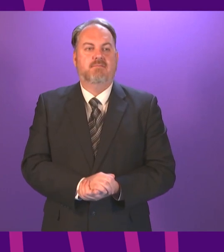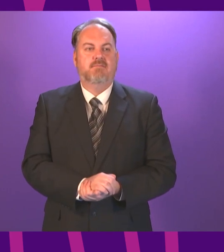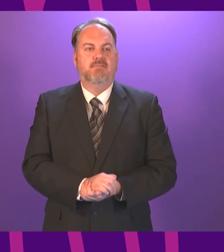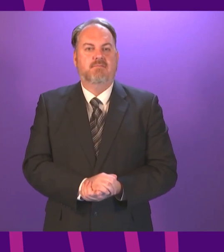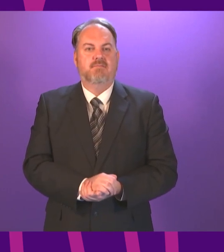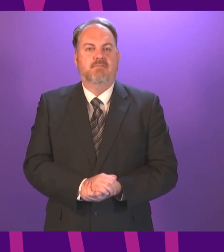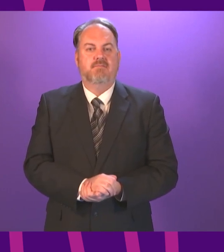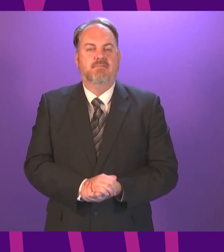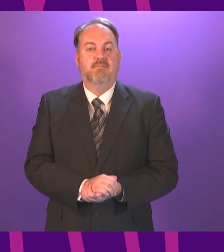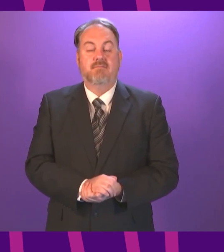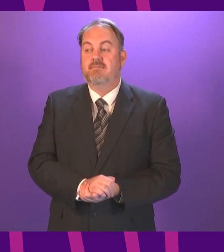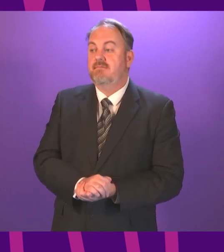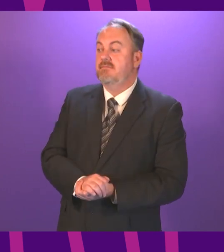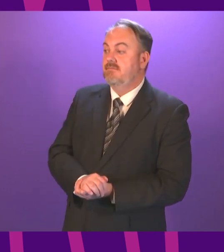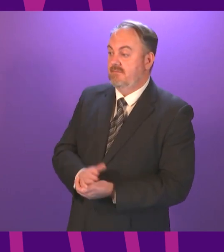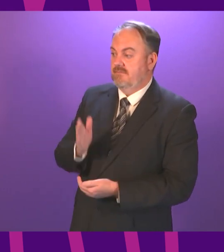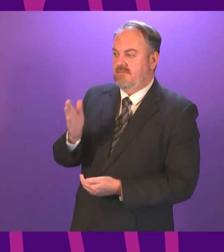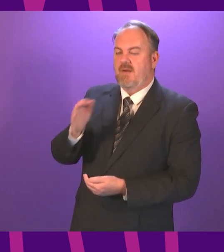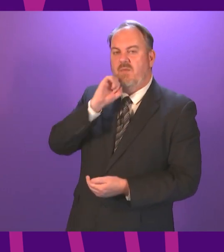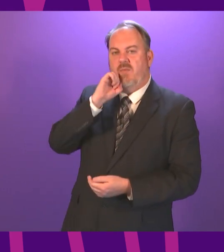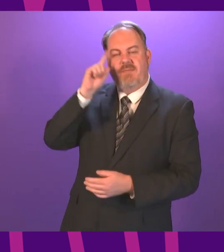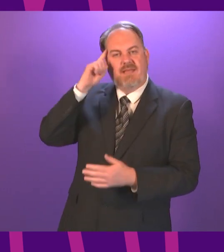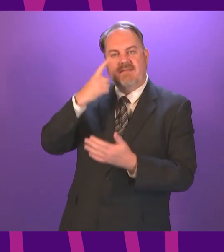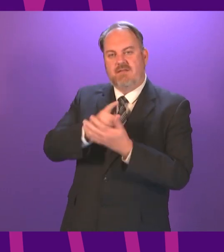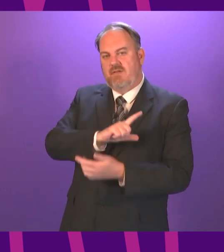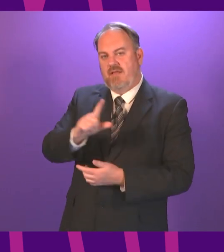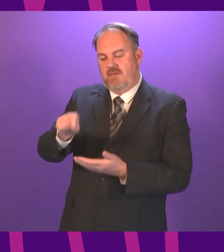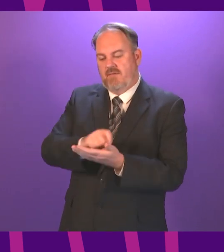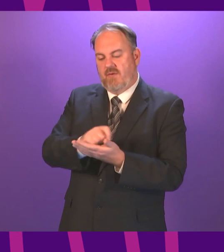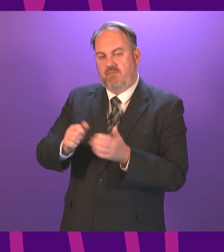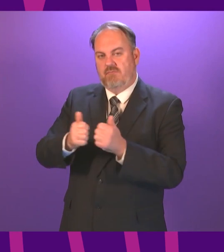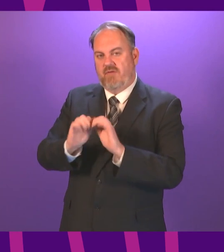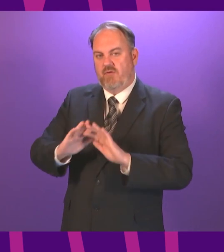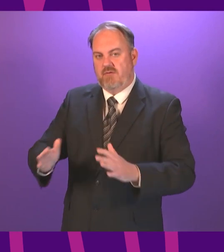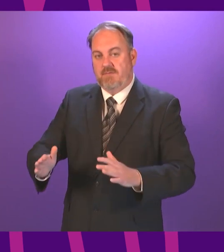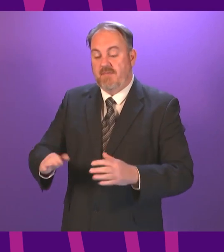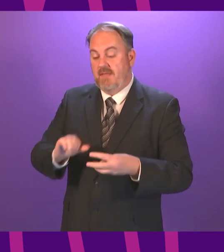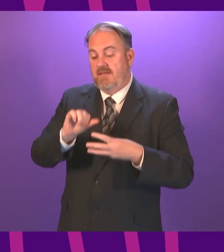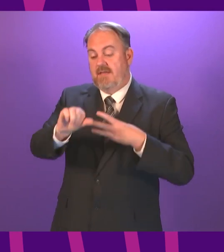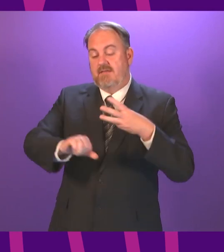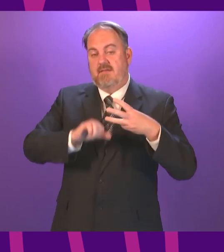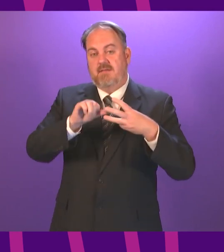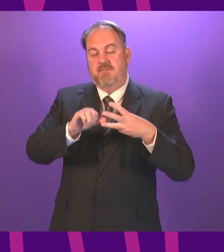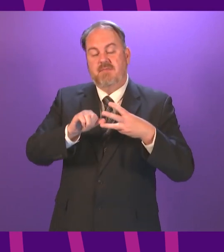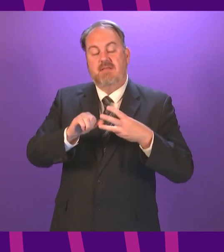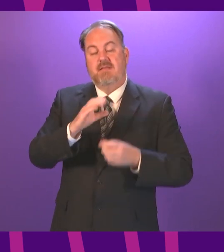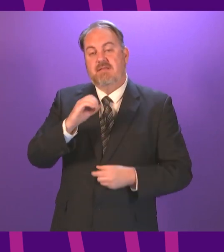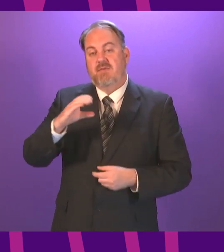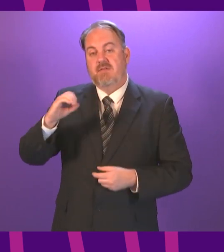questions on these motions will be put at decision time. The next item of business is consideration of motion